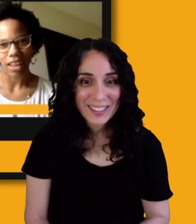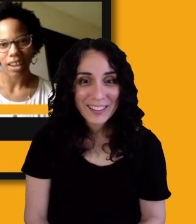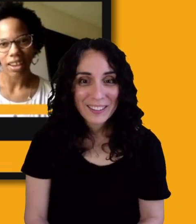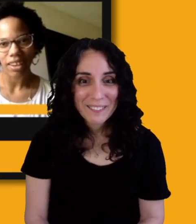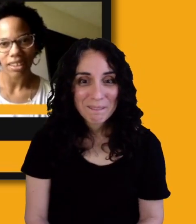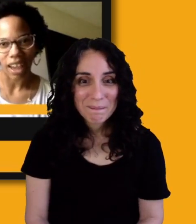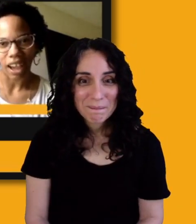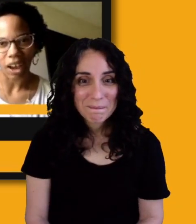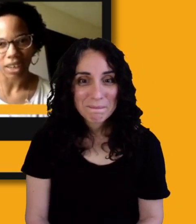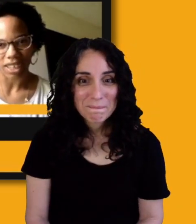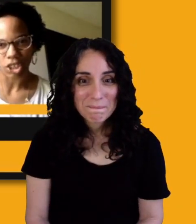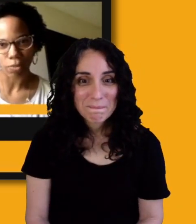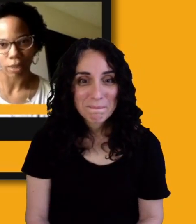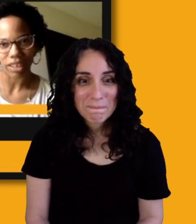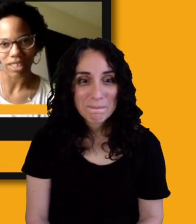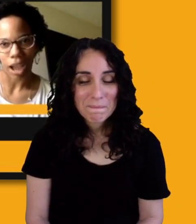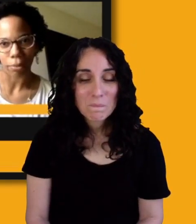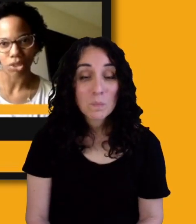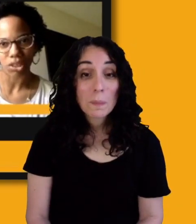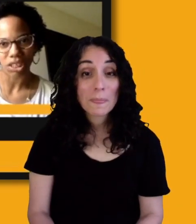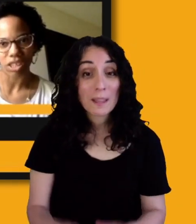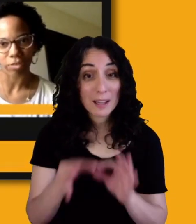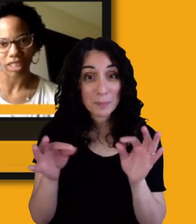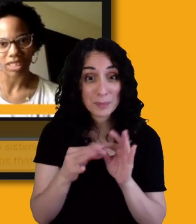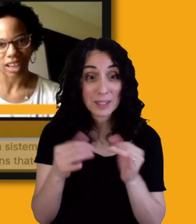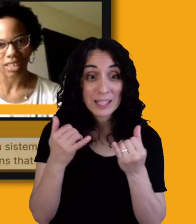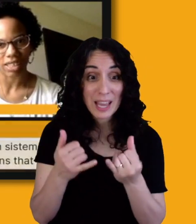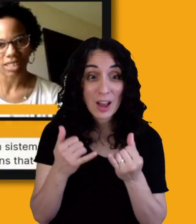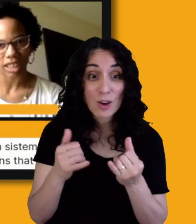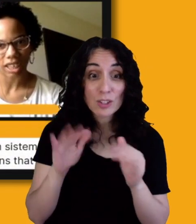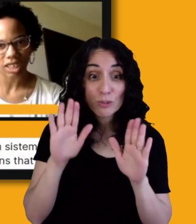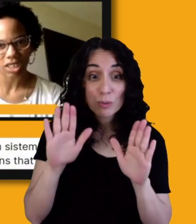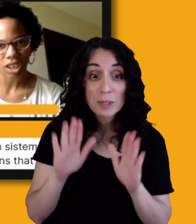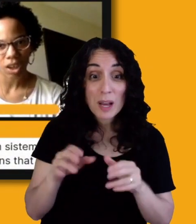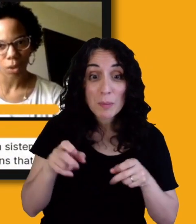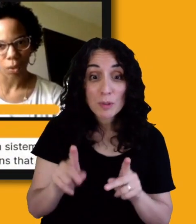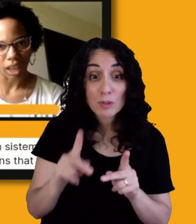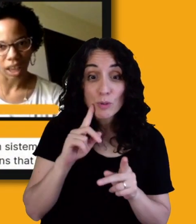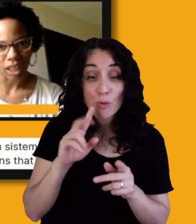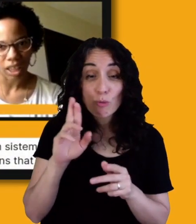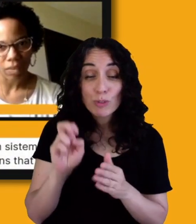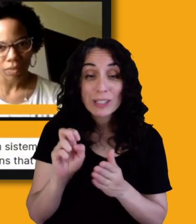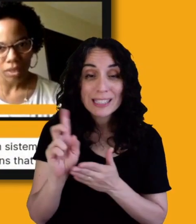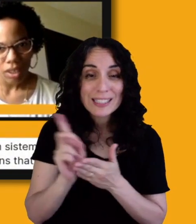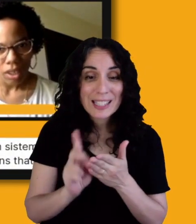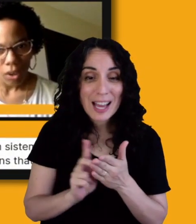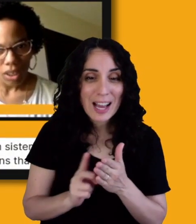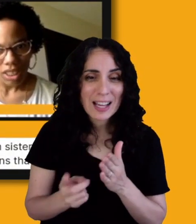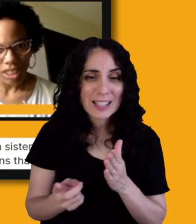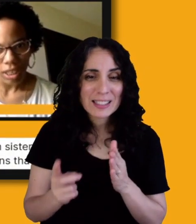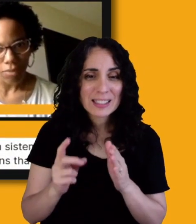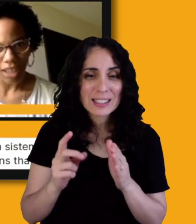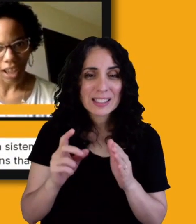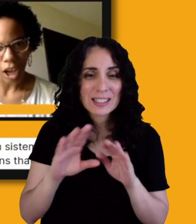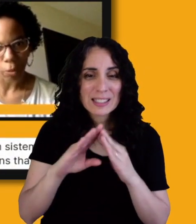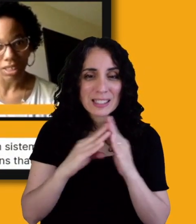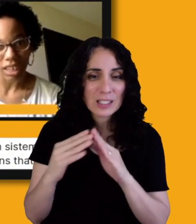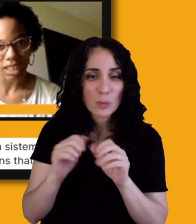Now is a tremendous opportunity to redesign cities with systems that help citizens